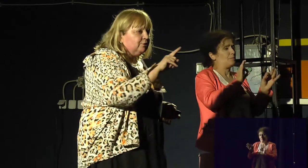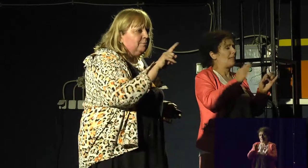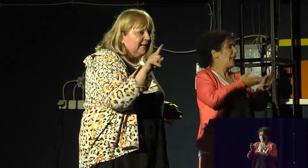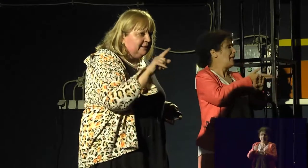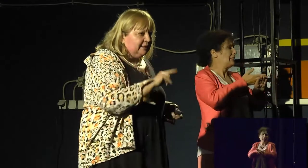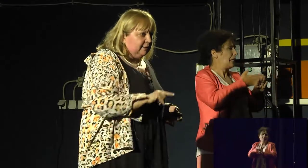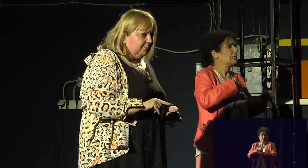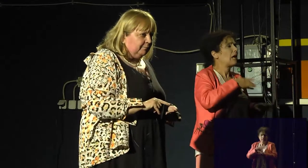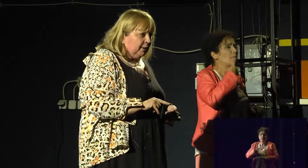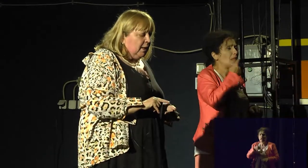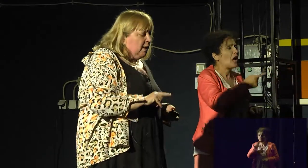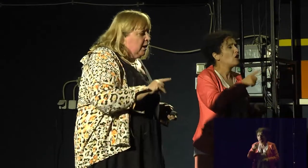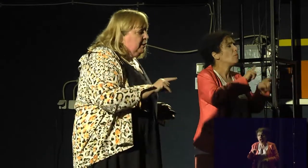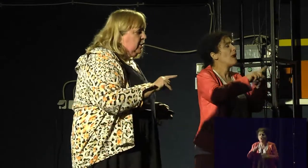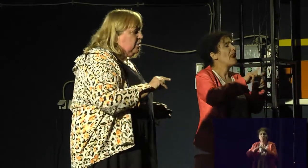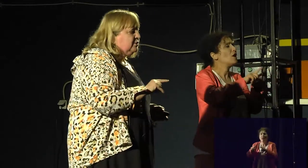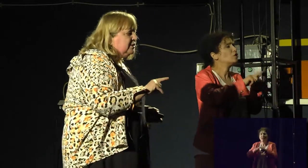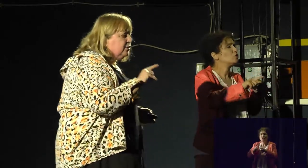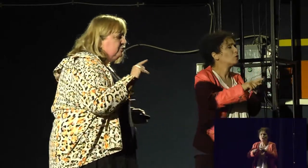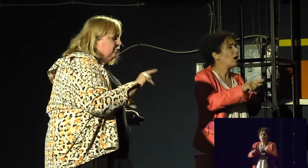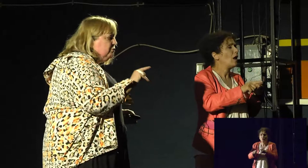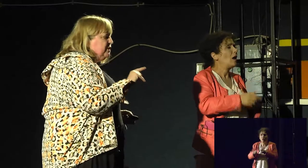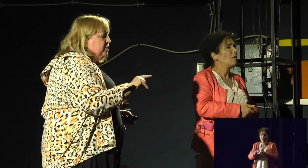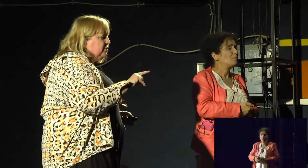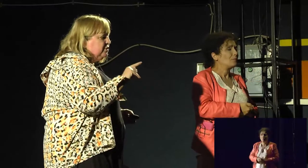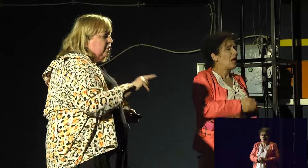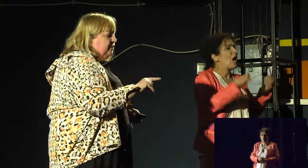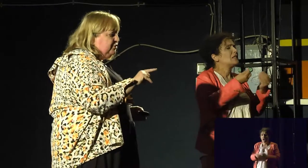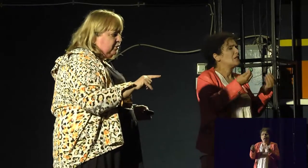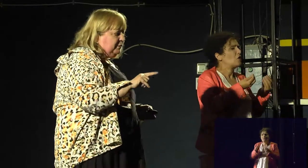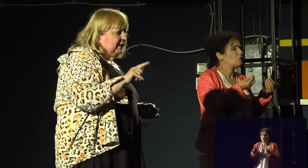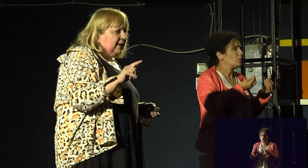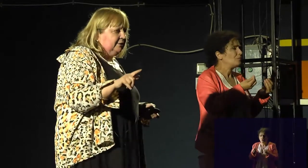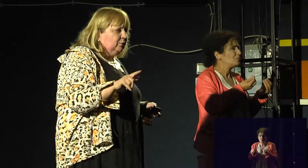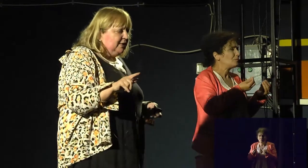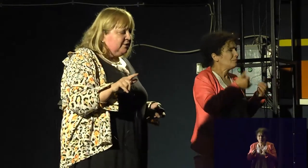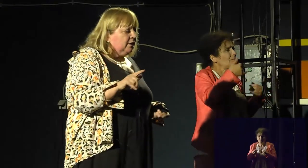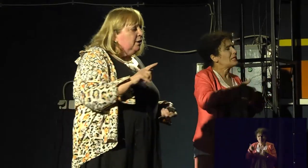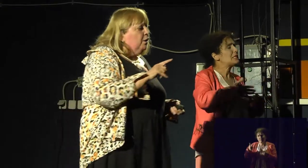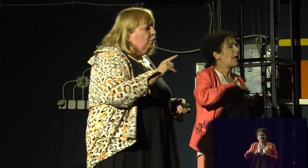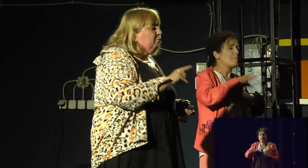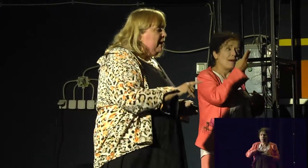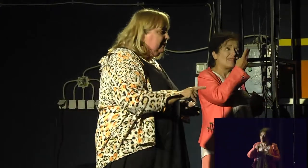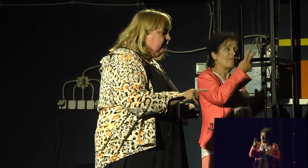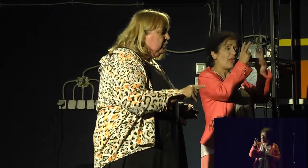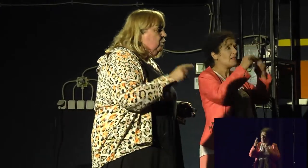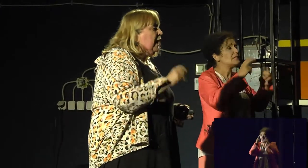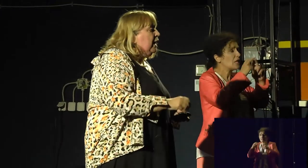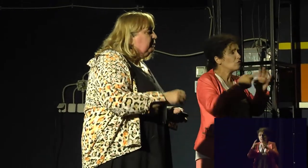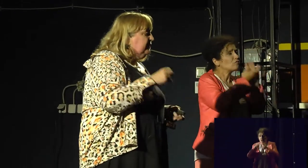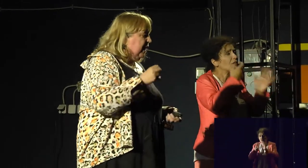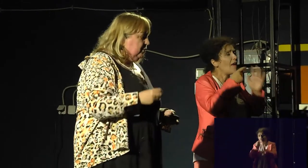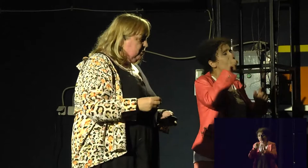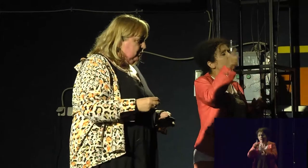something here to the men here. Because there's not two researches done in Germany and the US of men